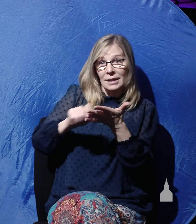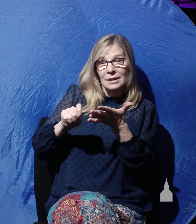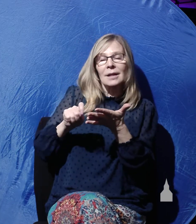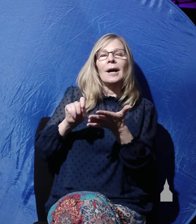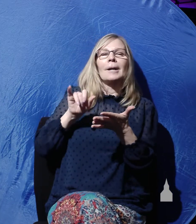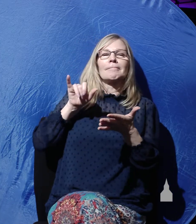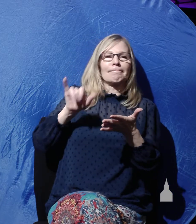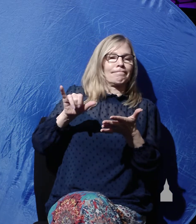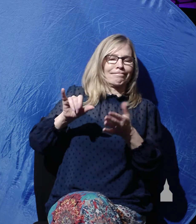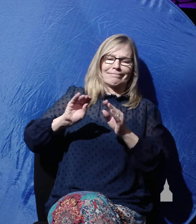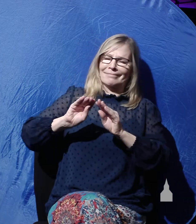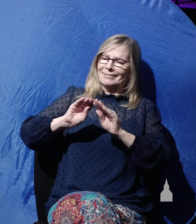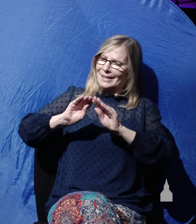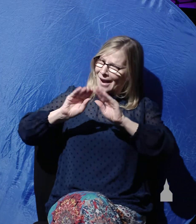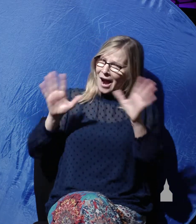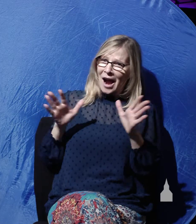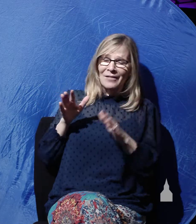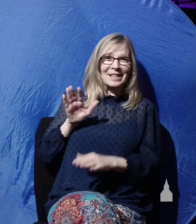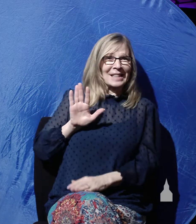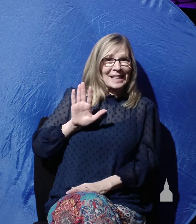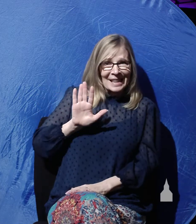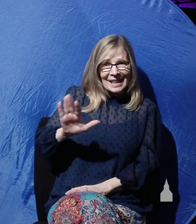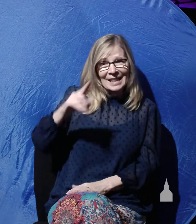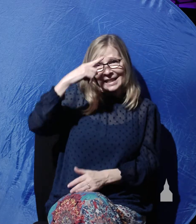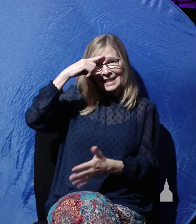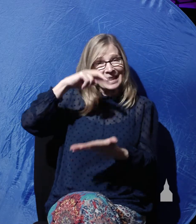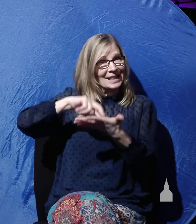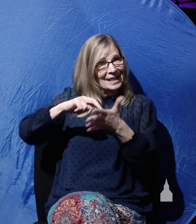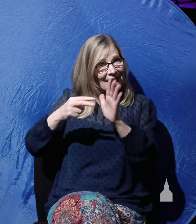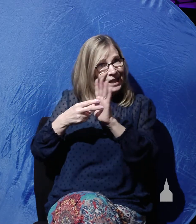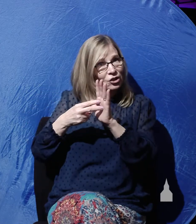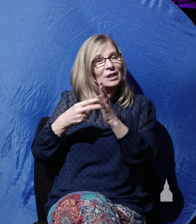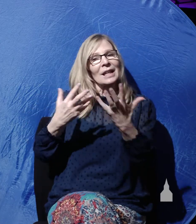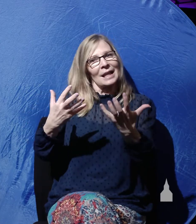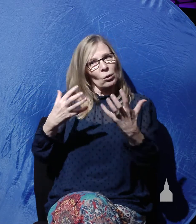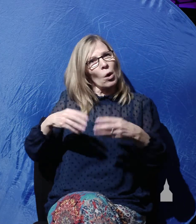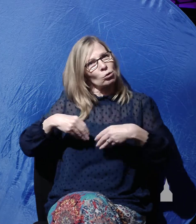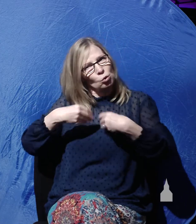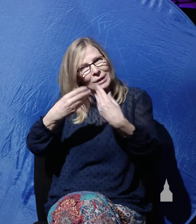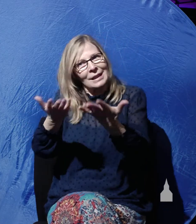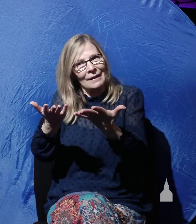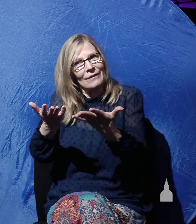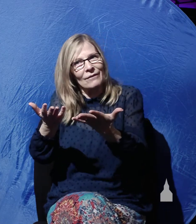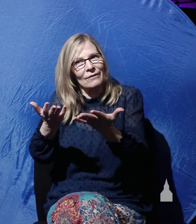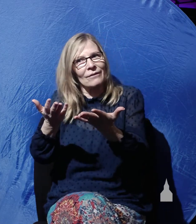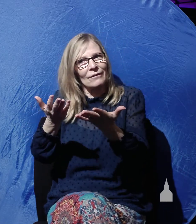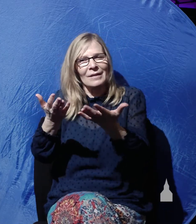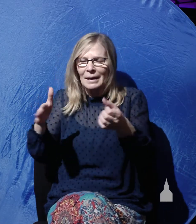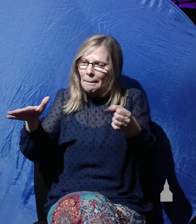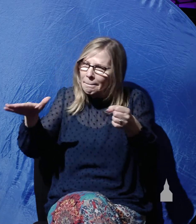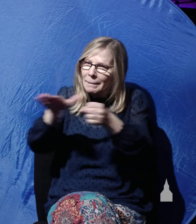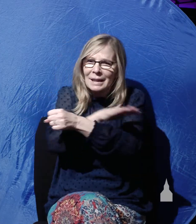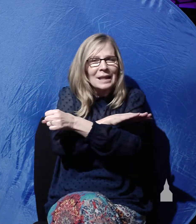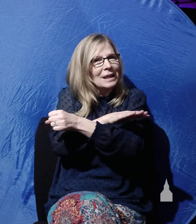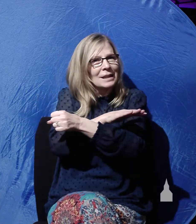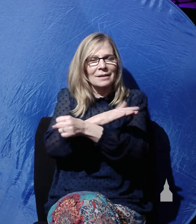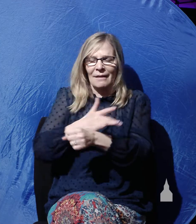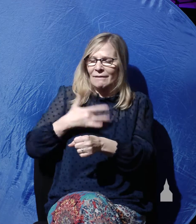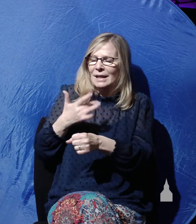it is obvious that his intention is to give us complete assurance and